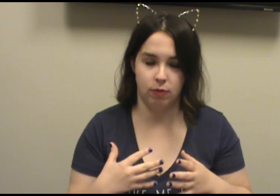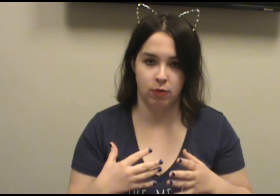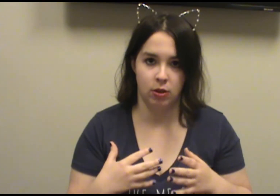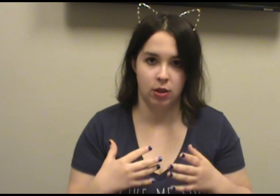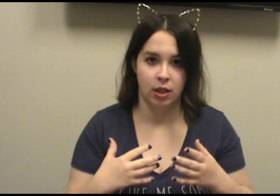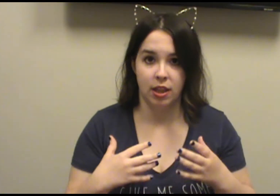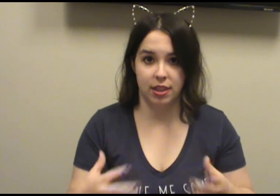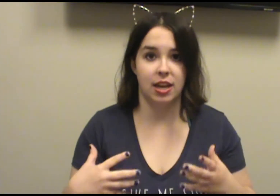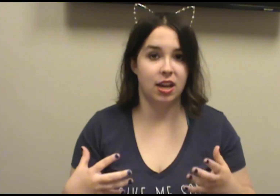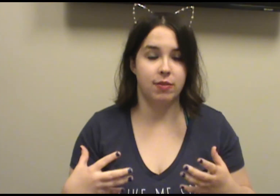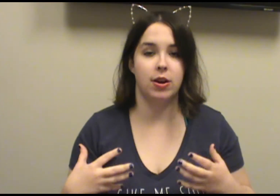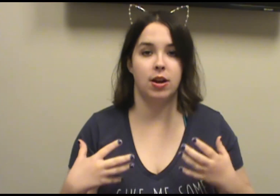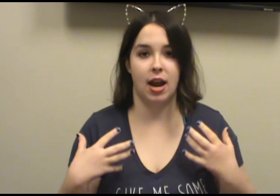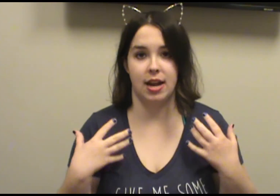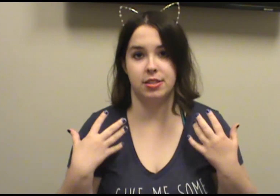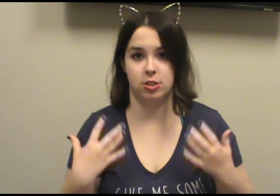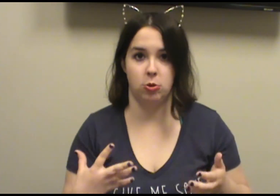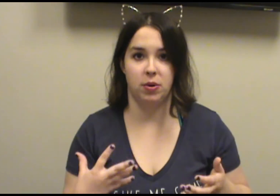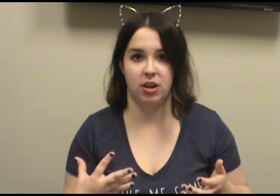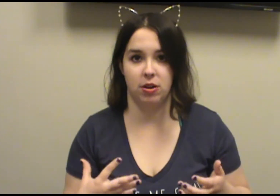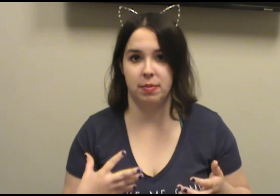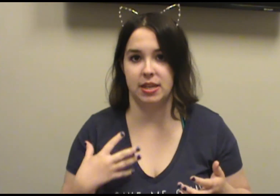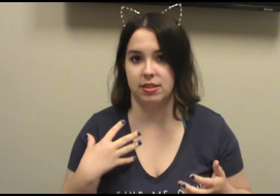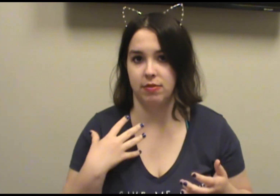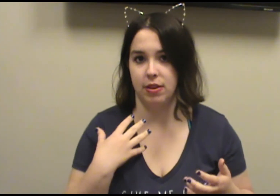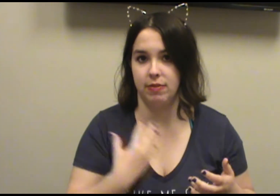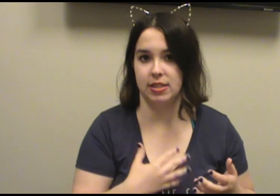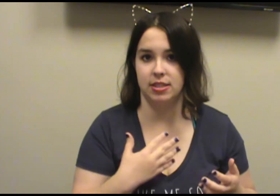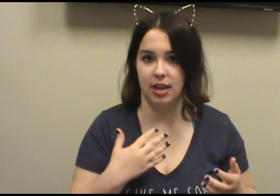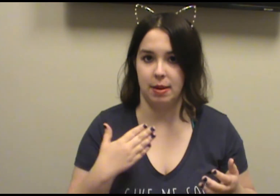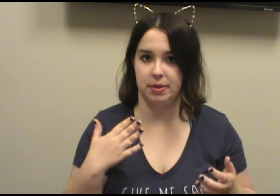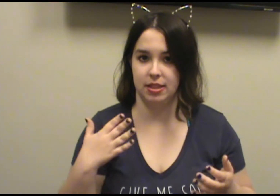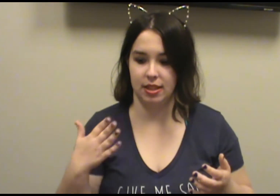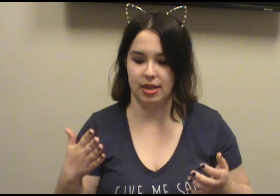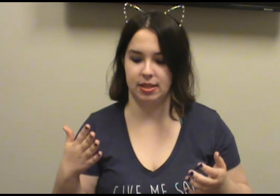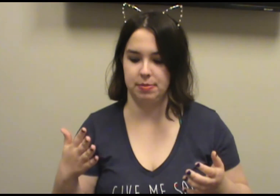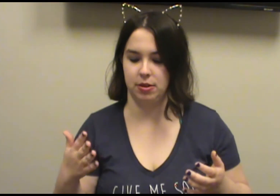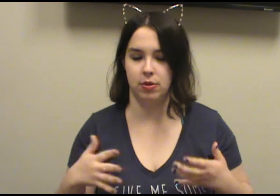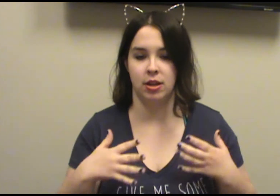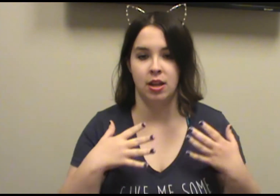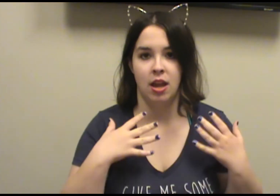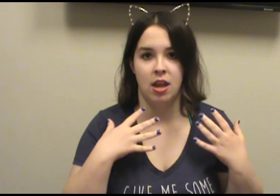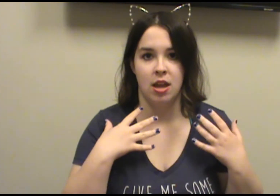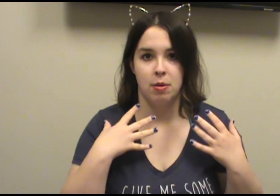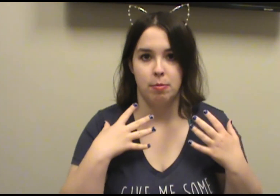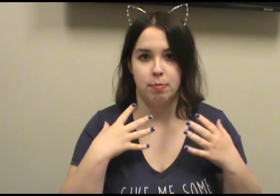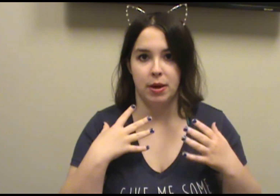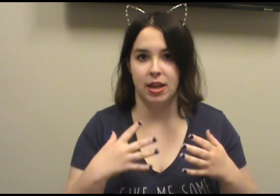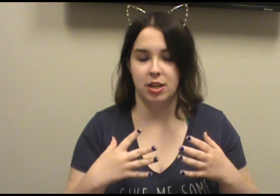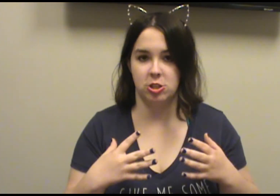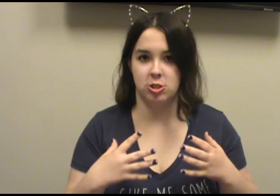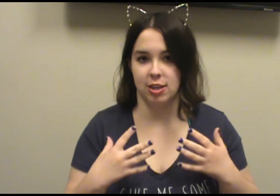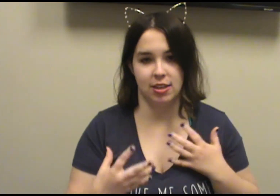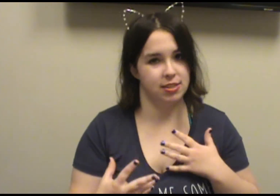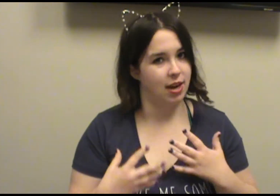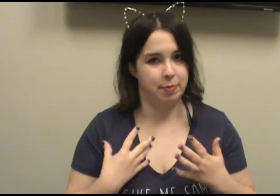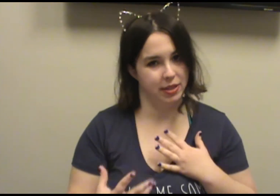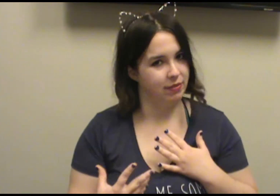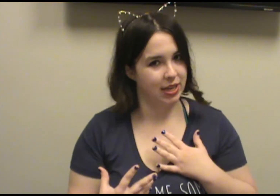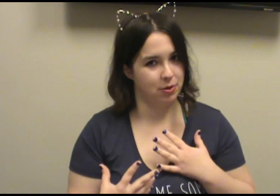thinking of her as a superhero because of the events that happened in the last episode. But she's not believing it